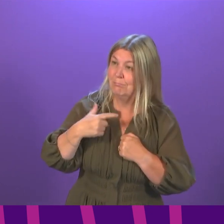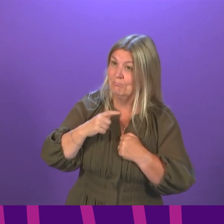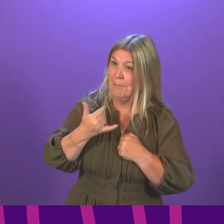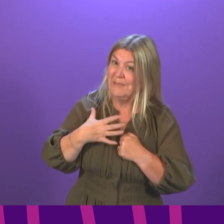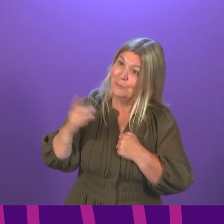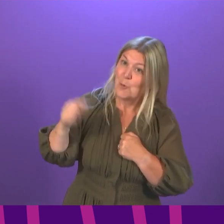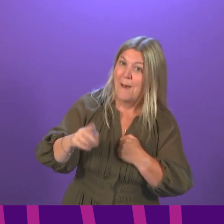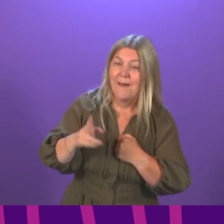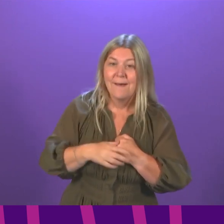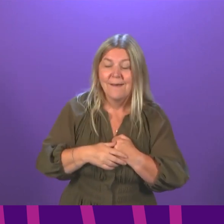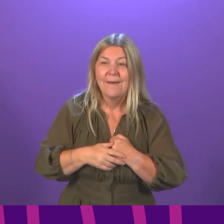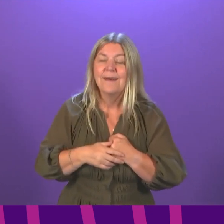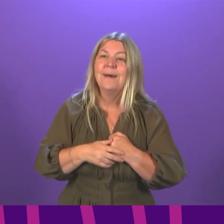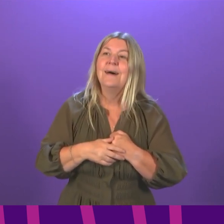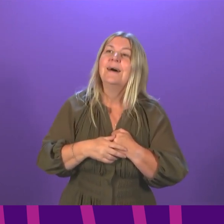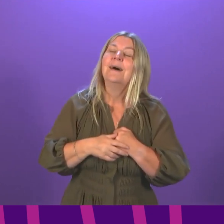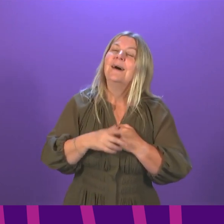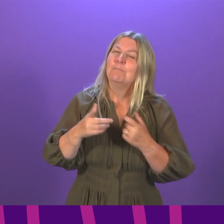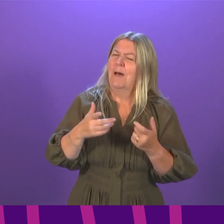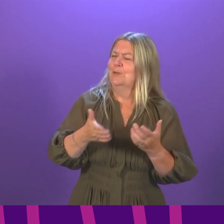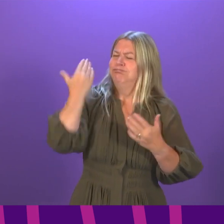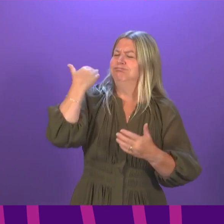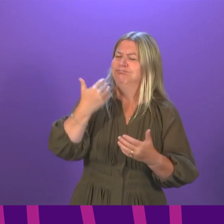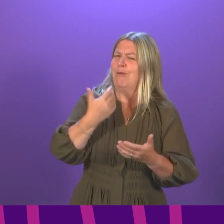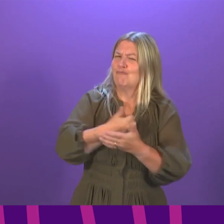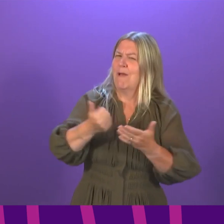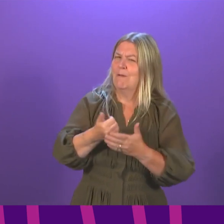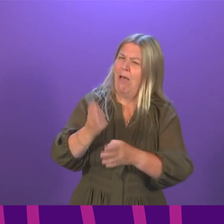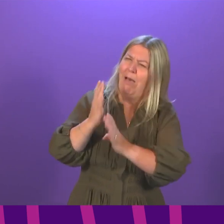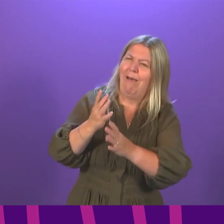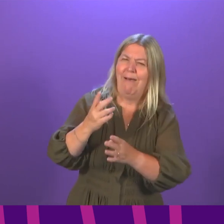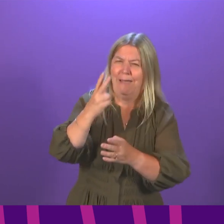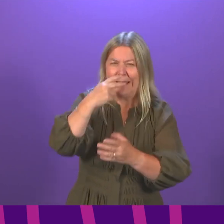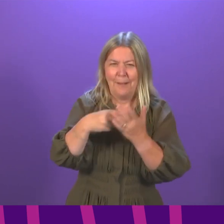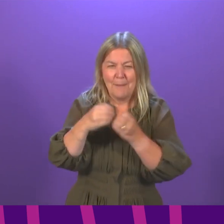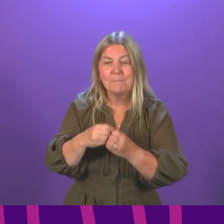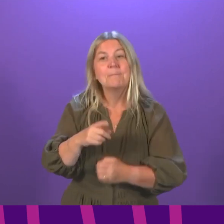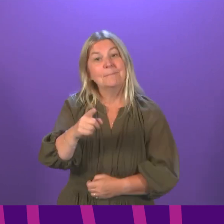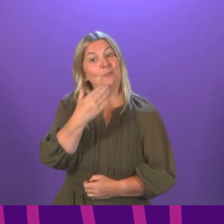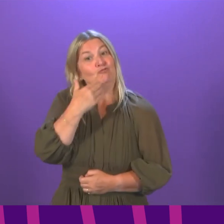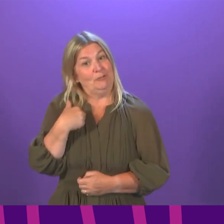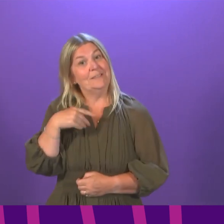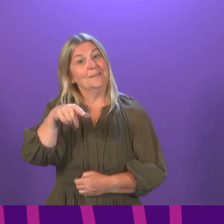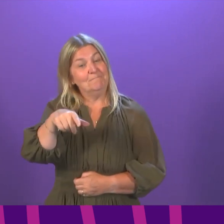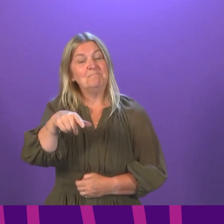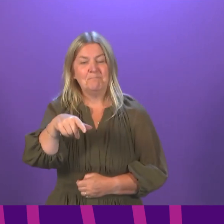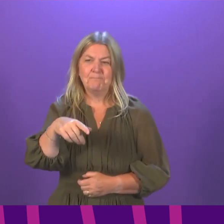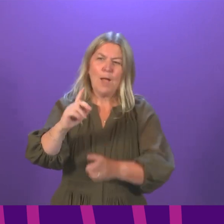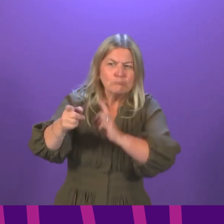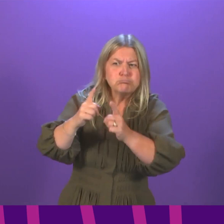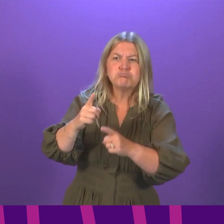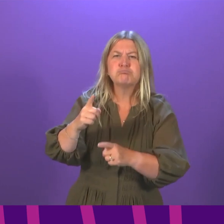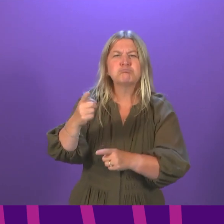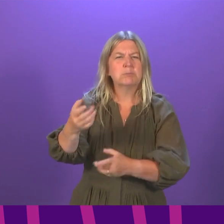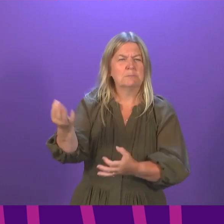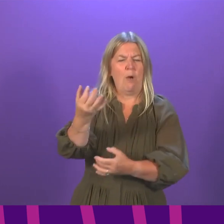It is a long time since I was a regular frequenter of nightclubs, but I have had some discussions in the past few days about allowing nightclubs to open again,